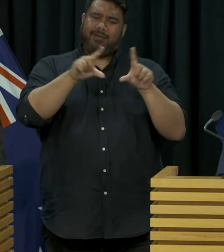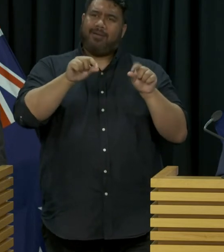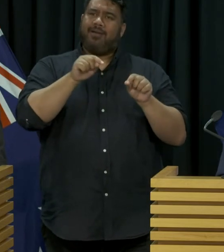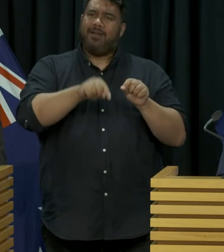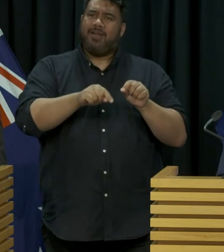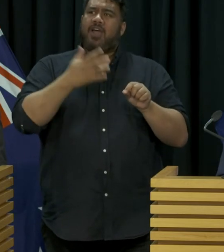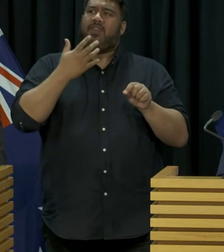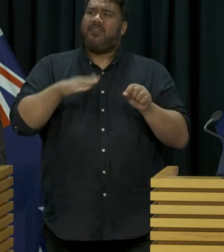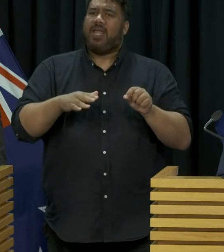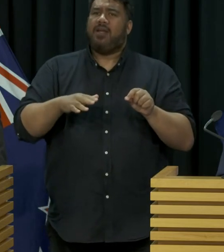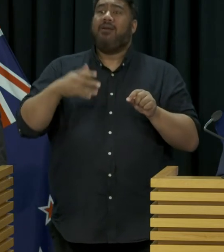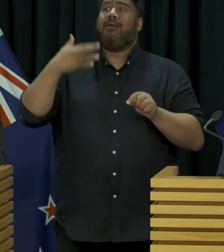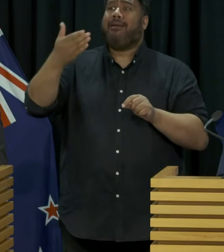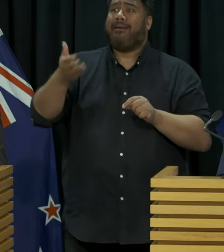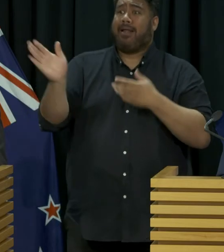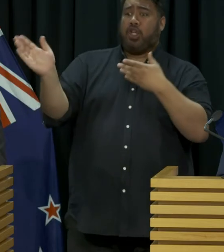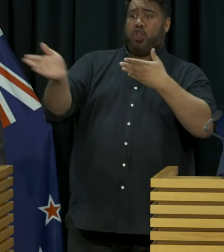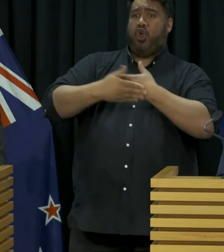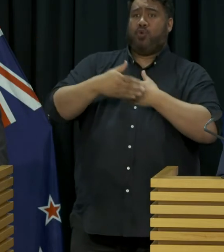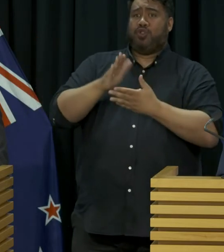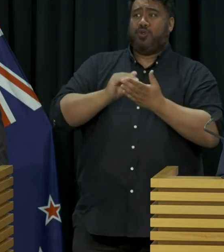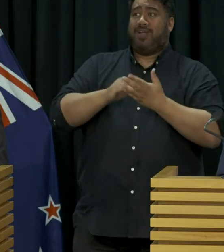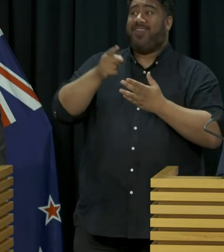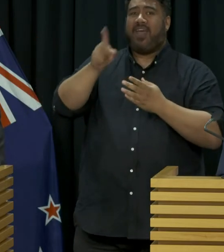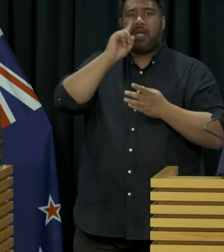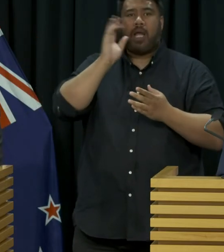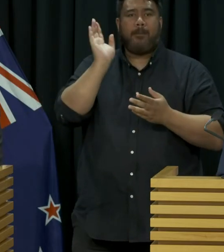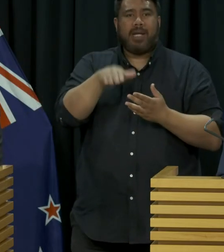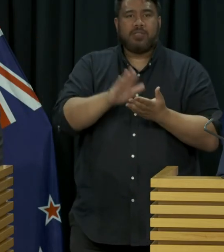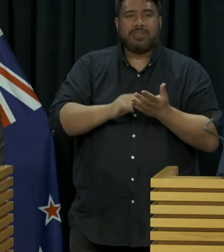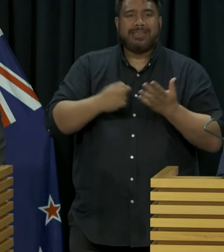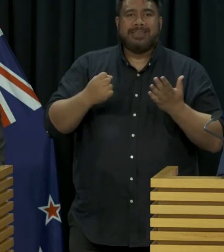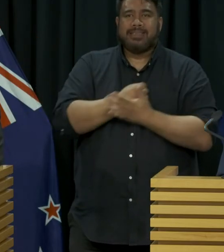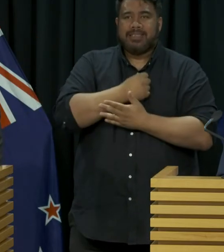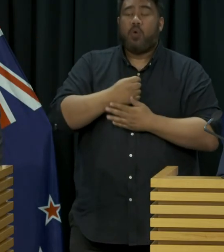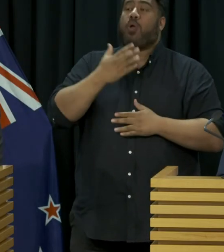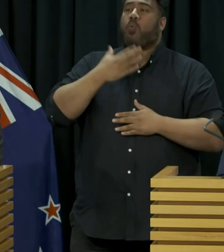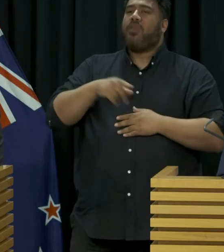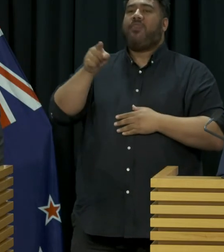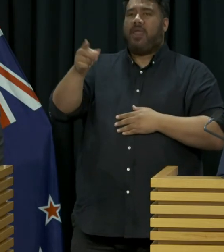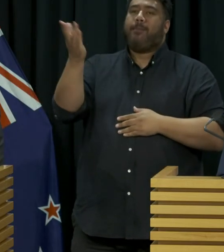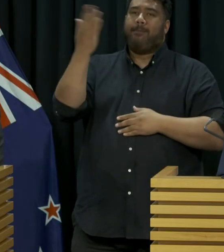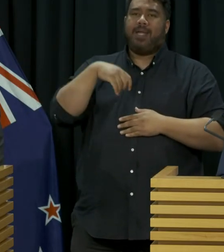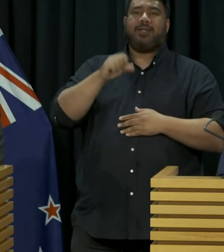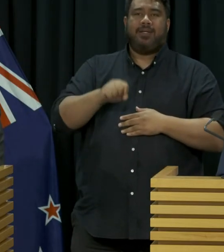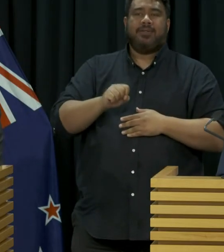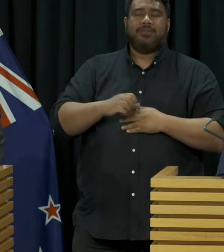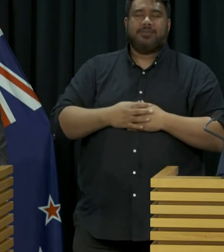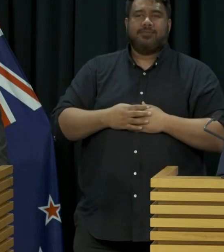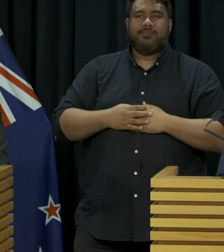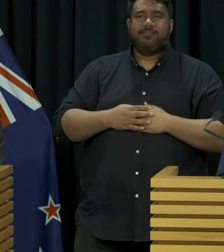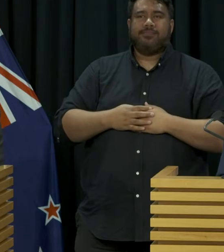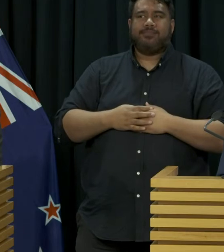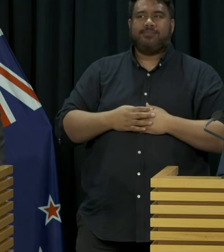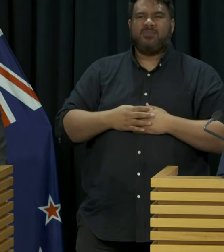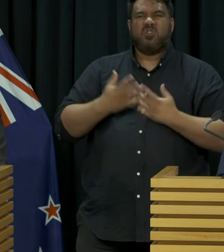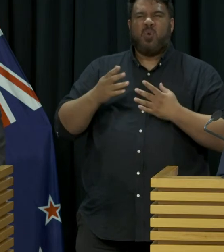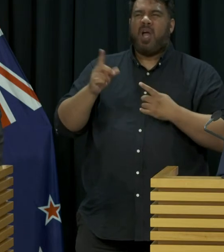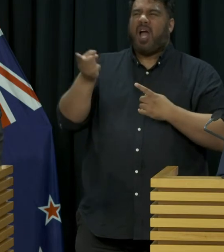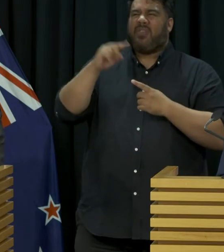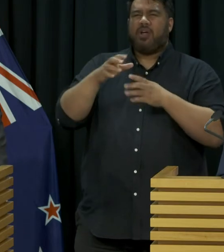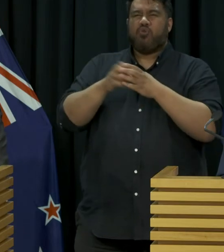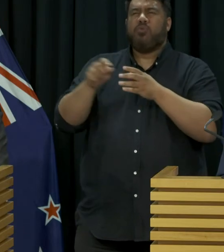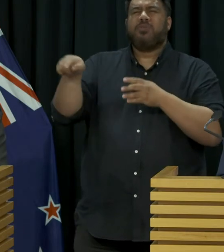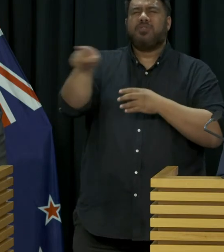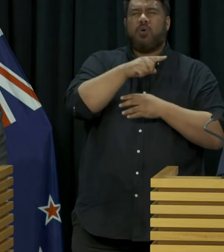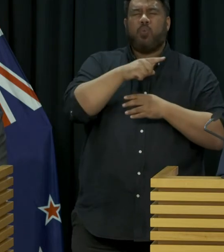returning residents and citizens category. They are a priority for us to allow them to come back into the country as well. So there are a variety of other groups